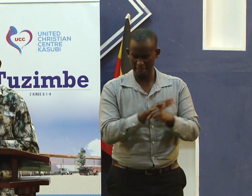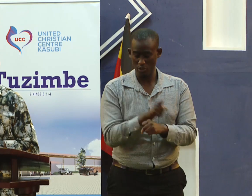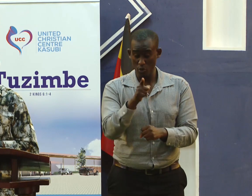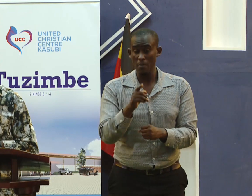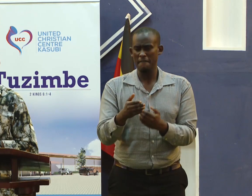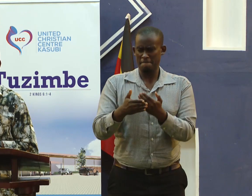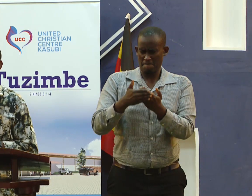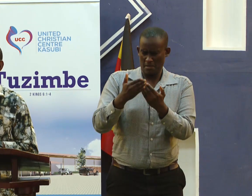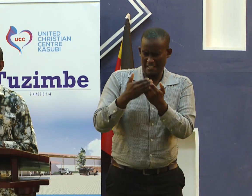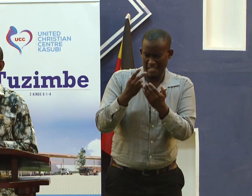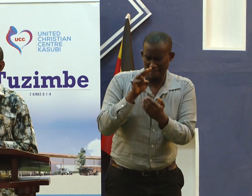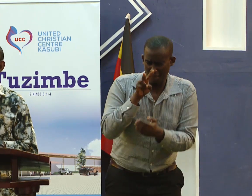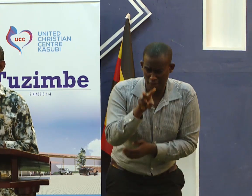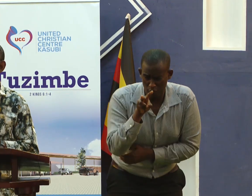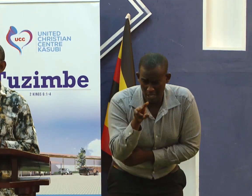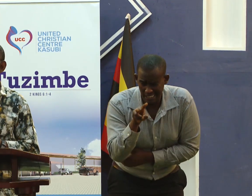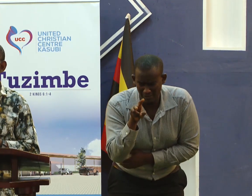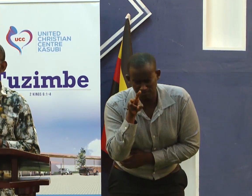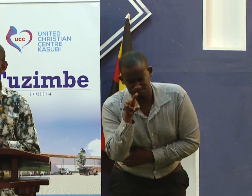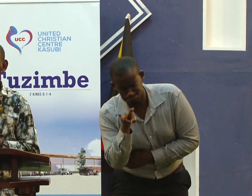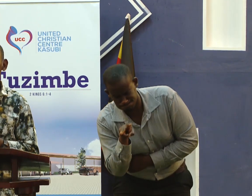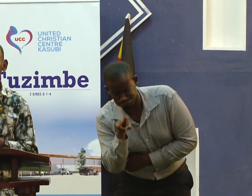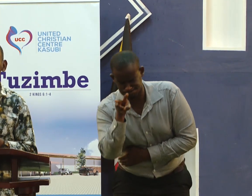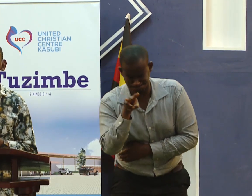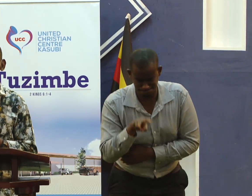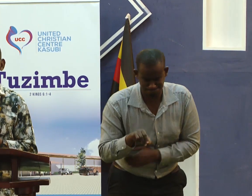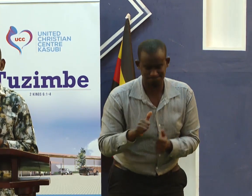You ought to be careful with it.